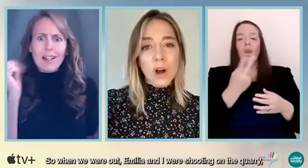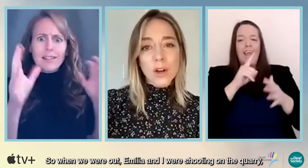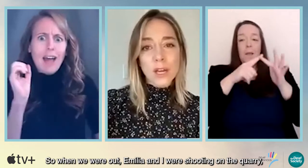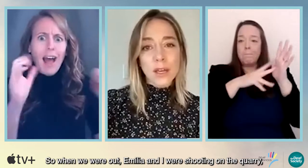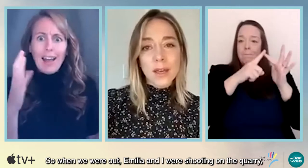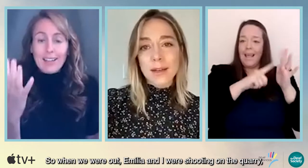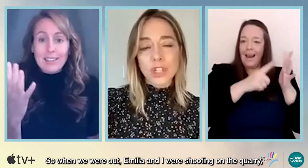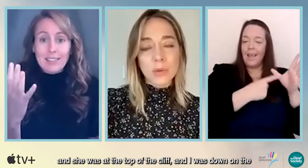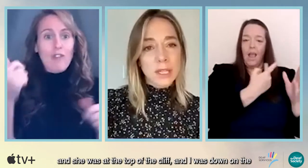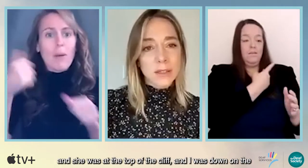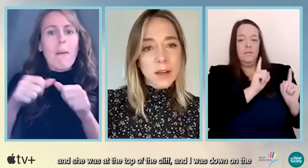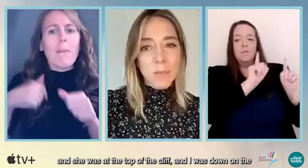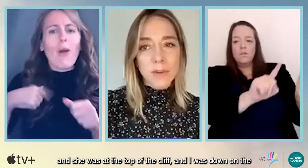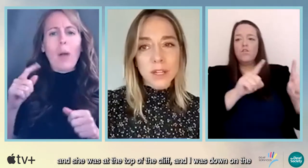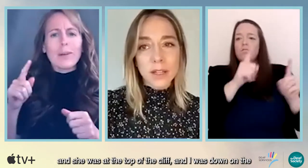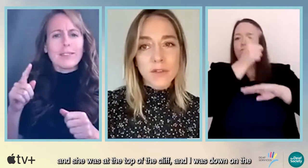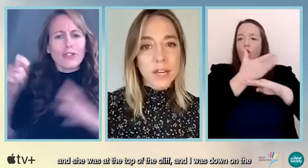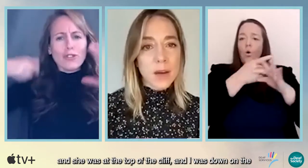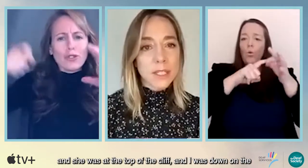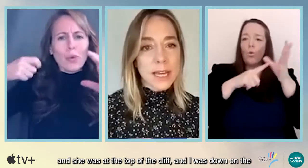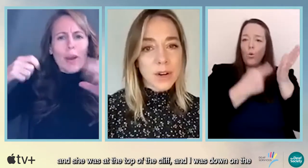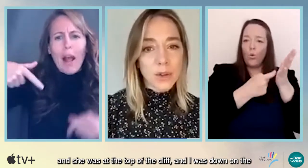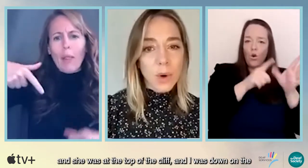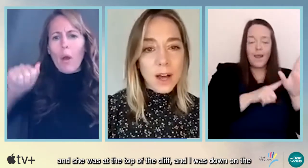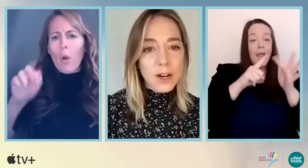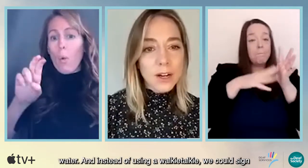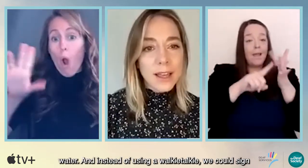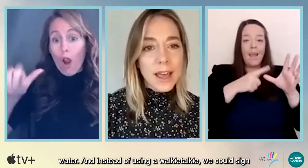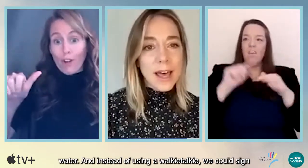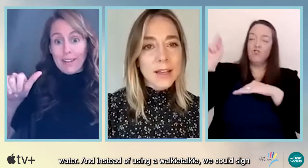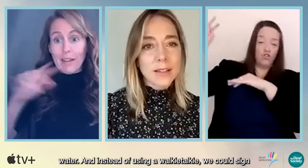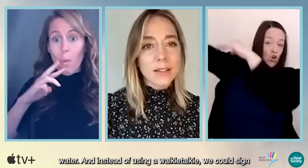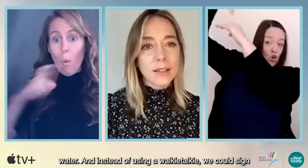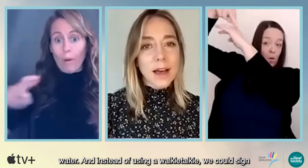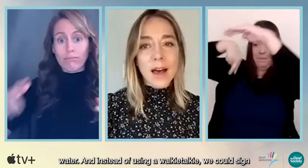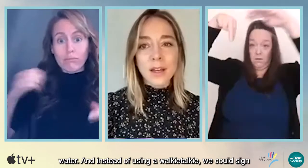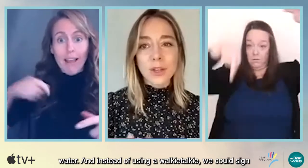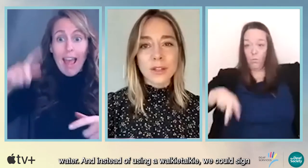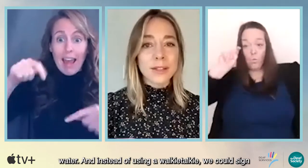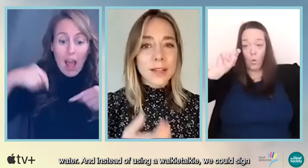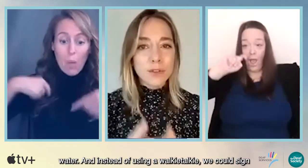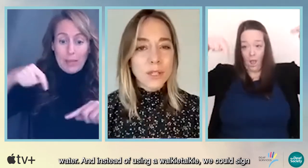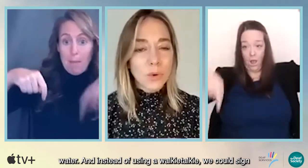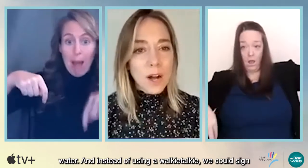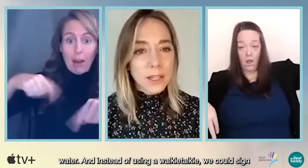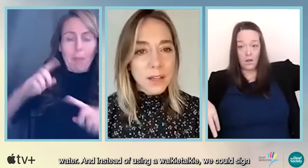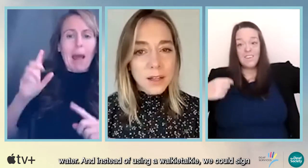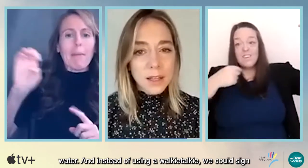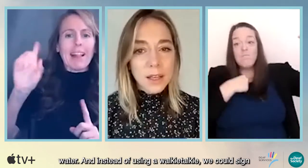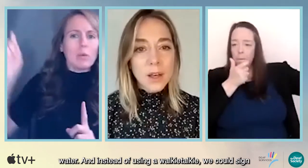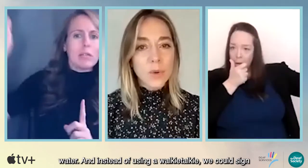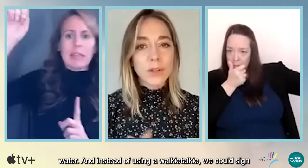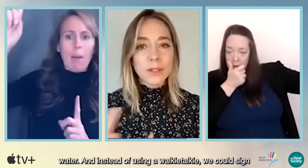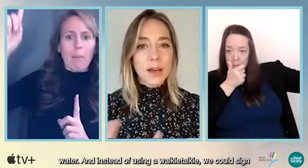on the quarry and she was at the top of the cliff and I was down on the water. And I could, instead of using a walkie